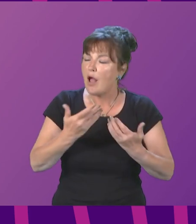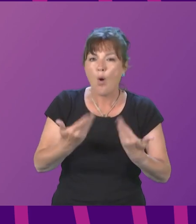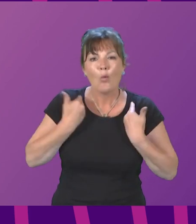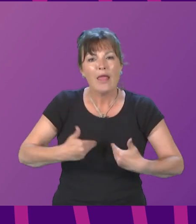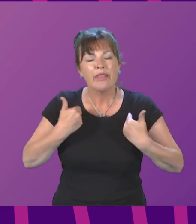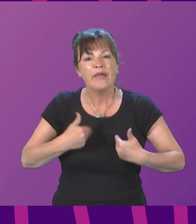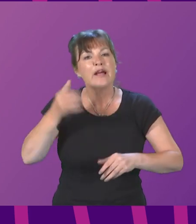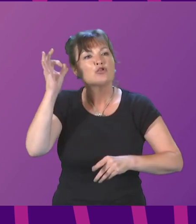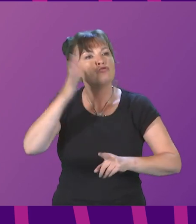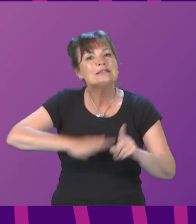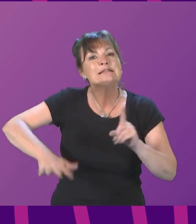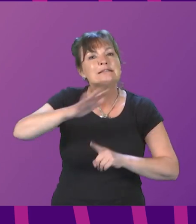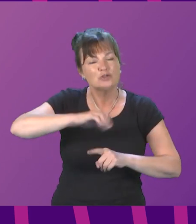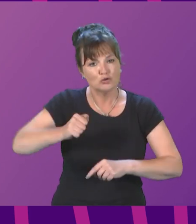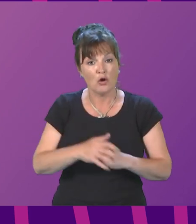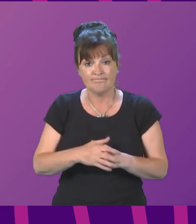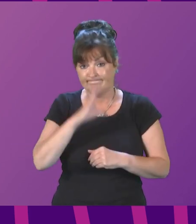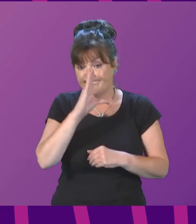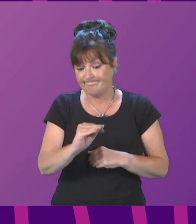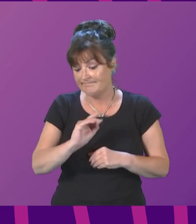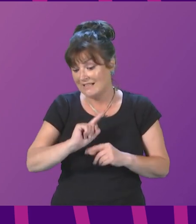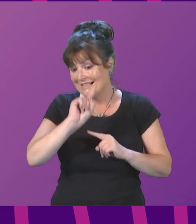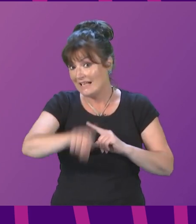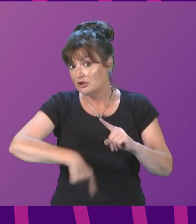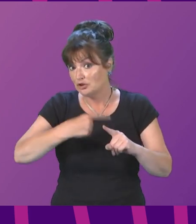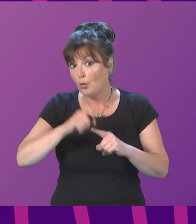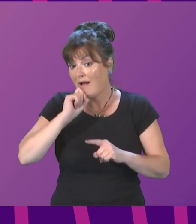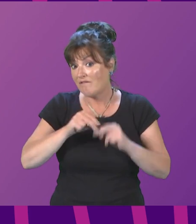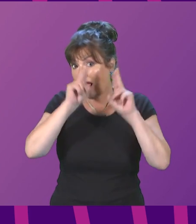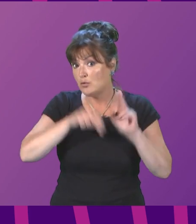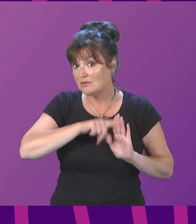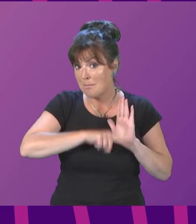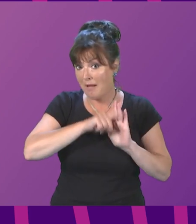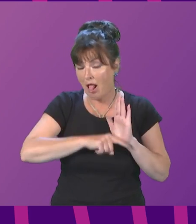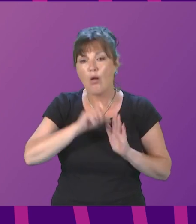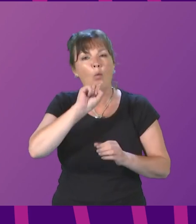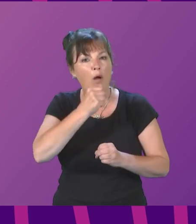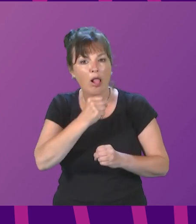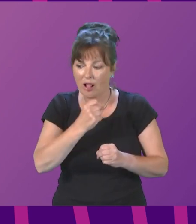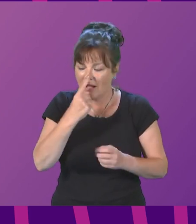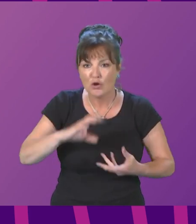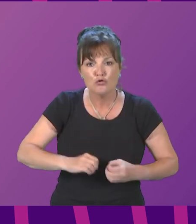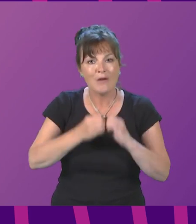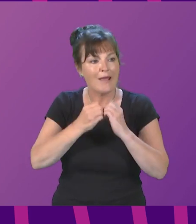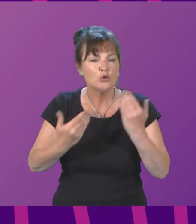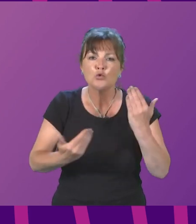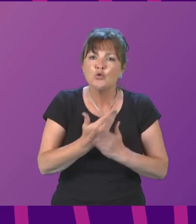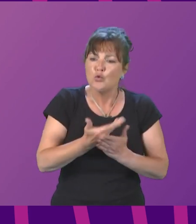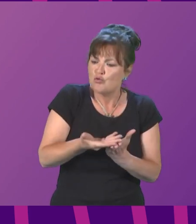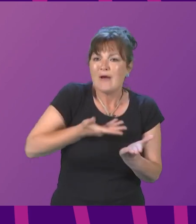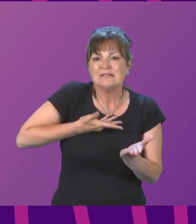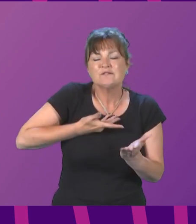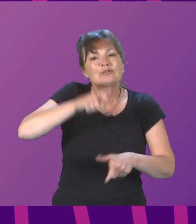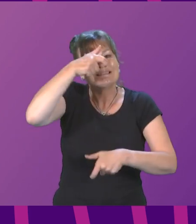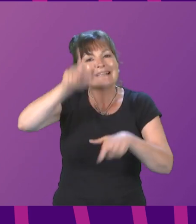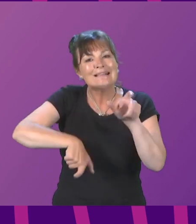in the coming year ahead will improve affordability for the longer term, provide new and strengthened rights for tenants and